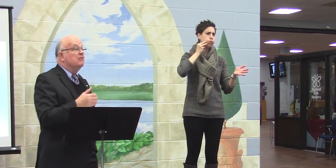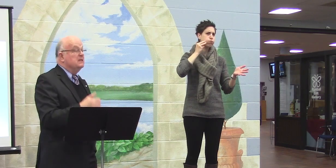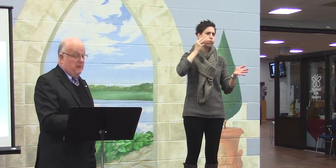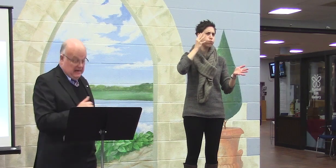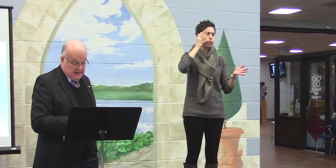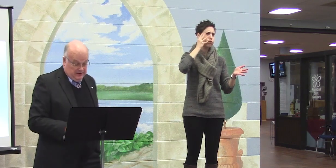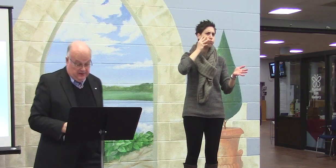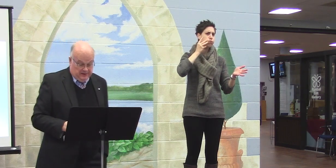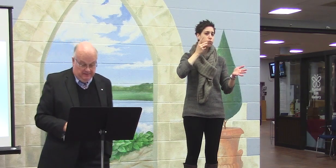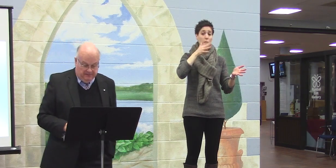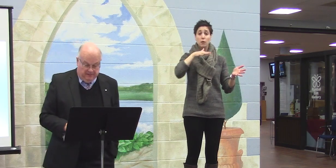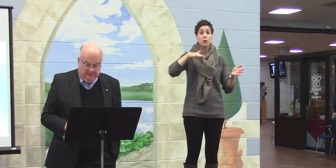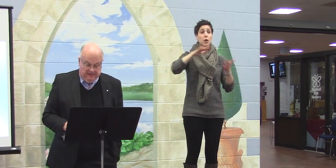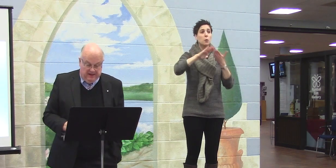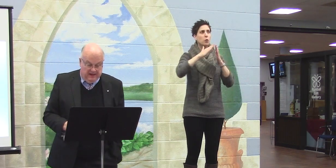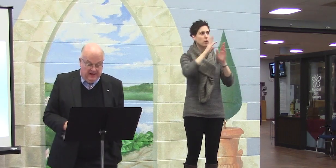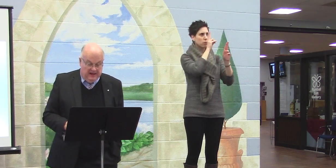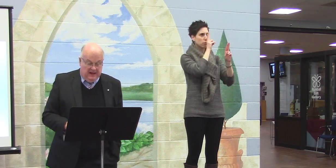great respect.